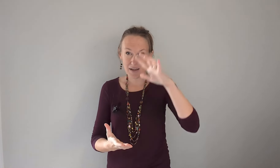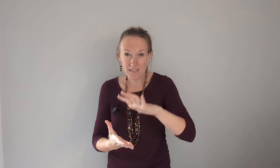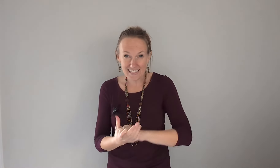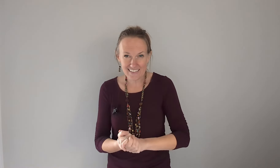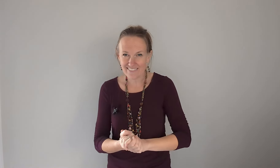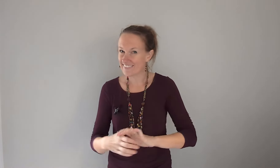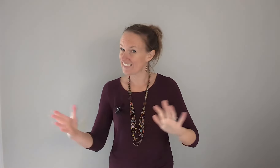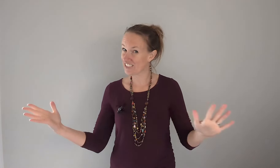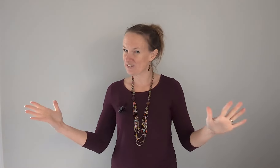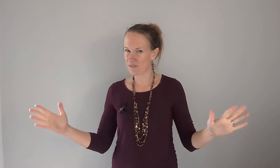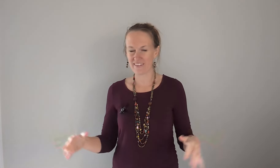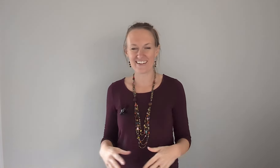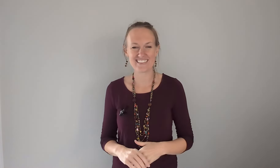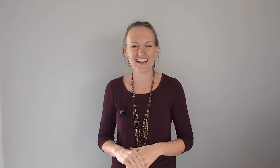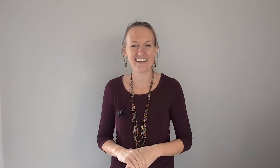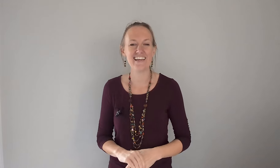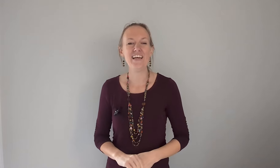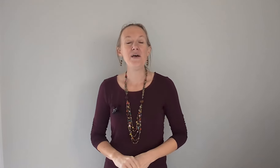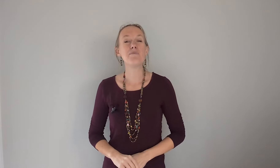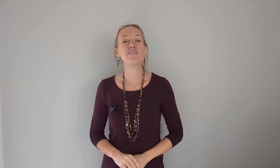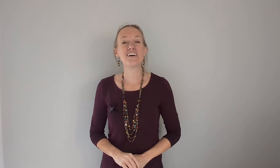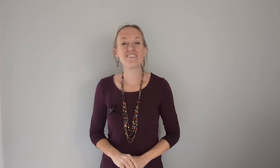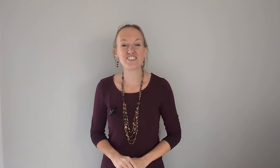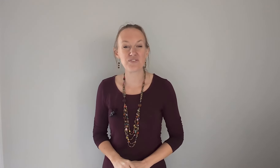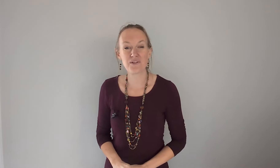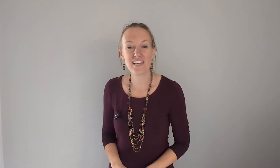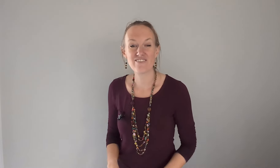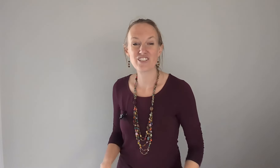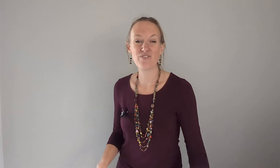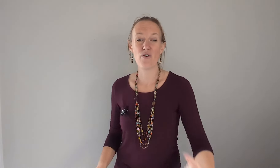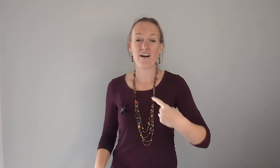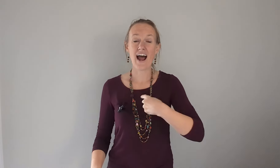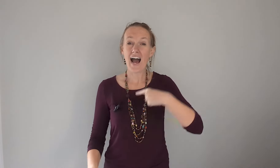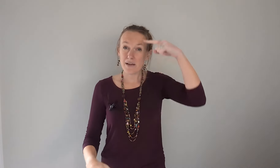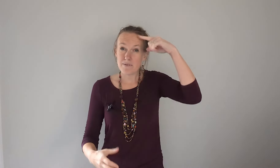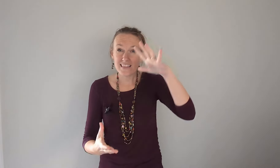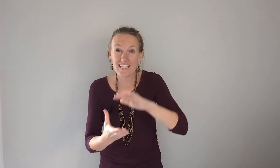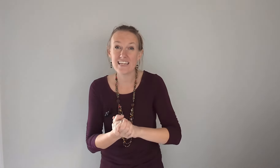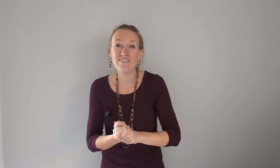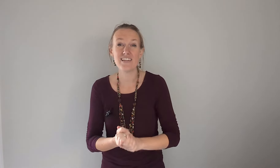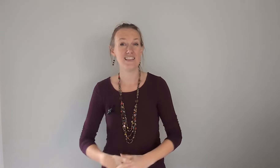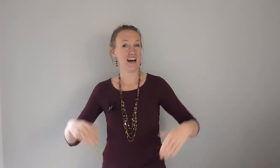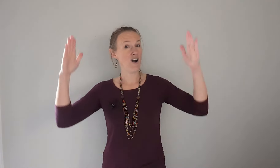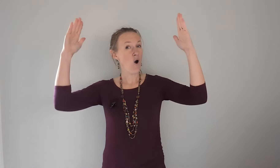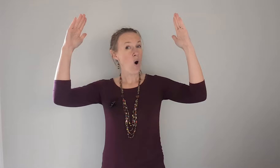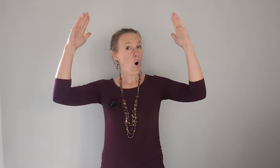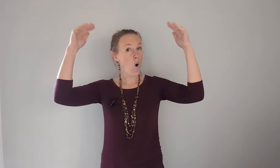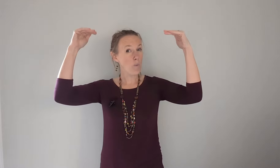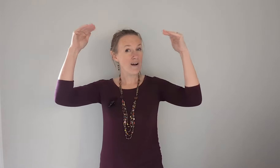i believe you can choose whether or not to sign it moving on to verse three and verse four i believe in the hope